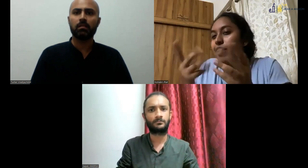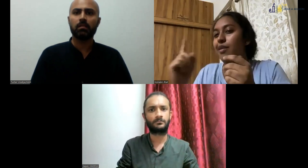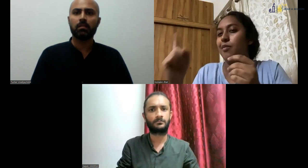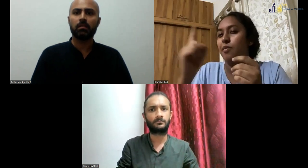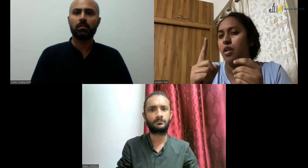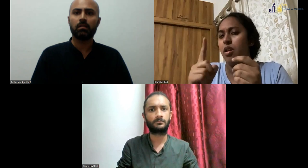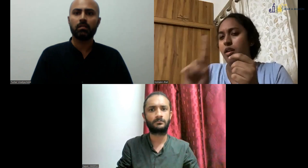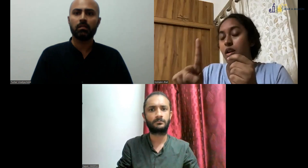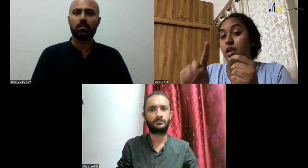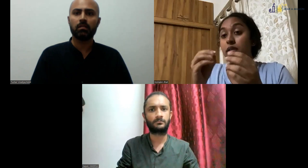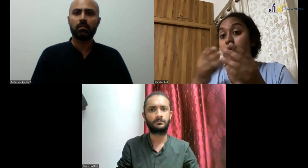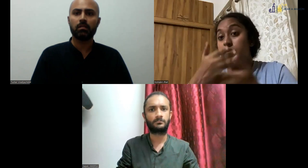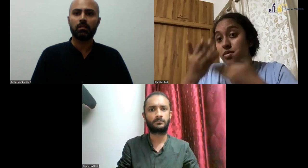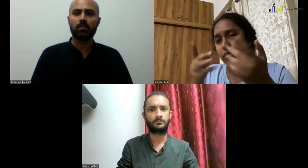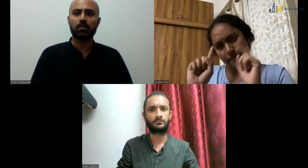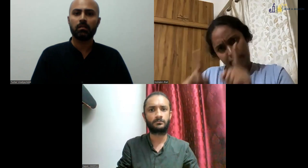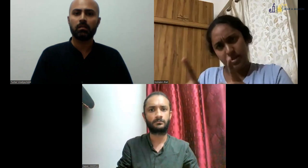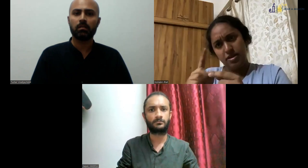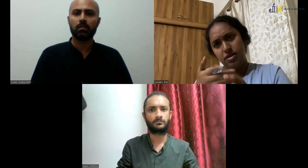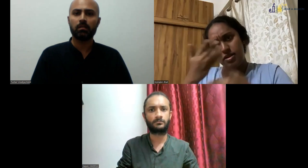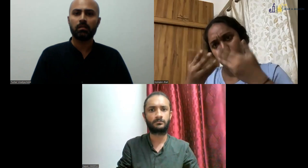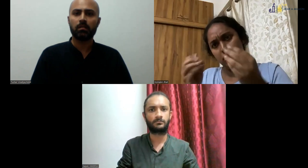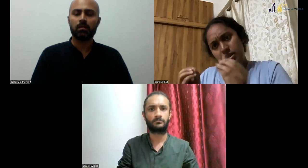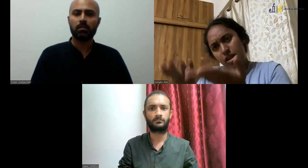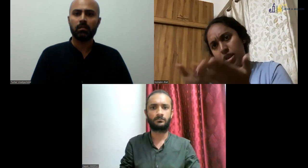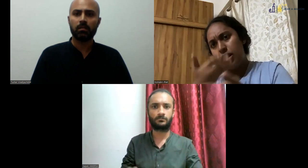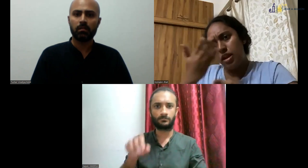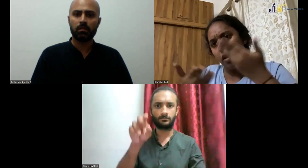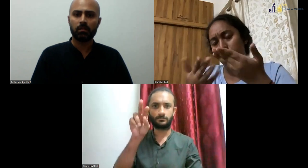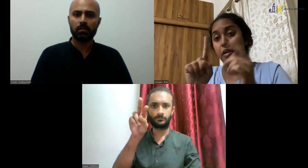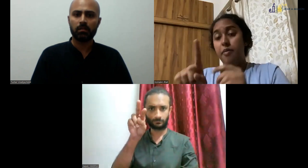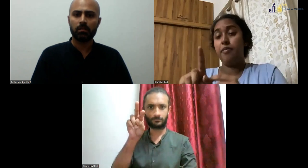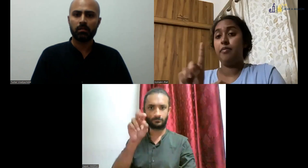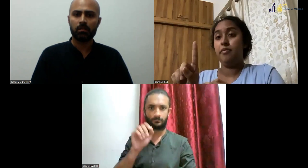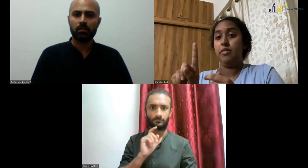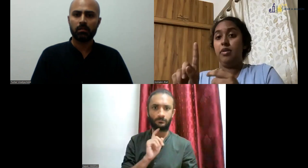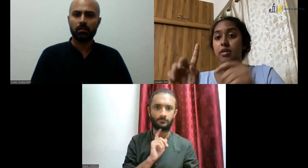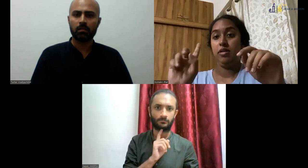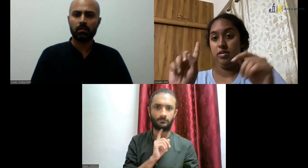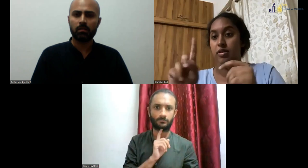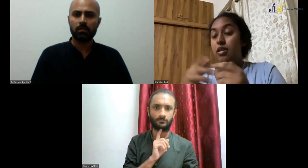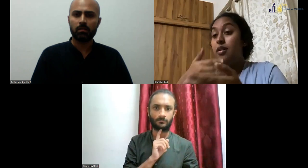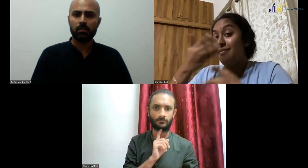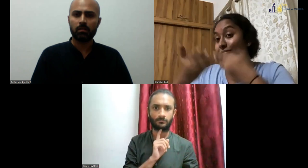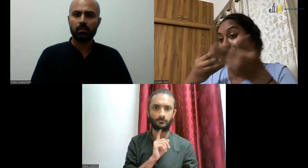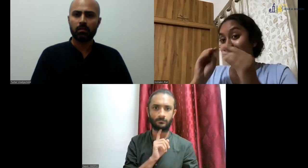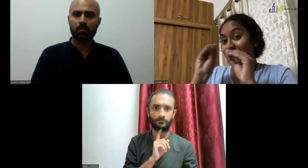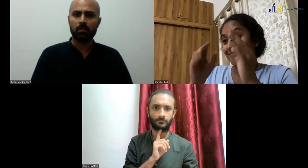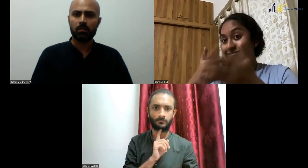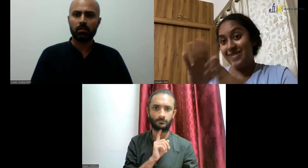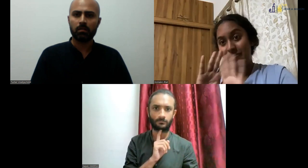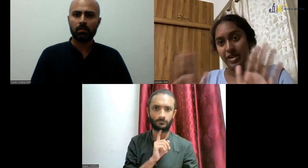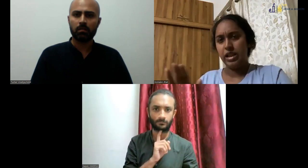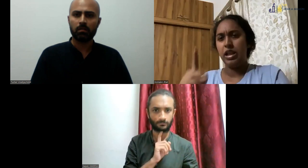are the good signers. So when they start teaching them, they start teaching them at the